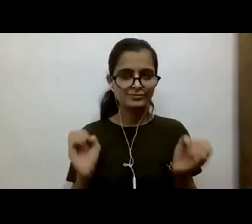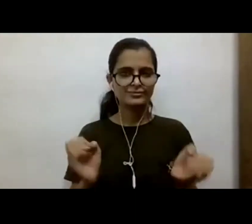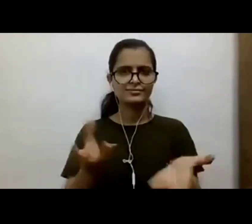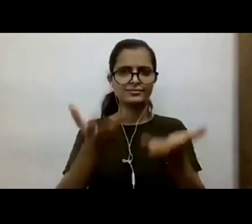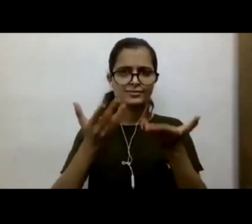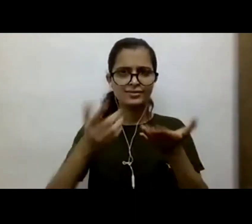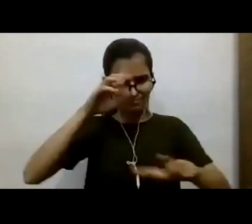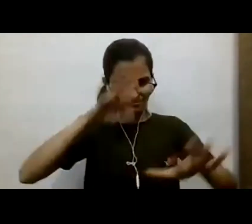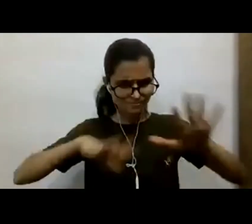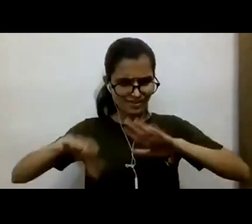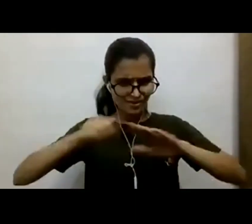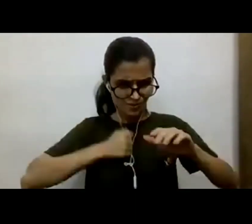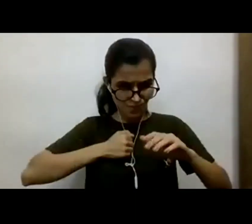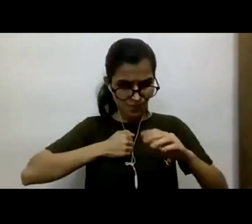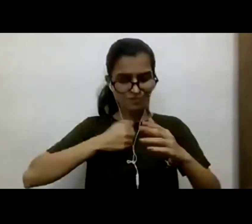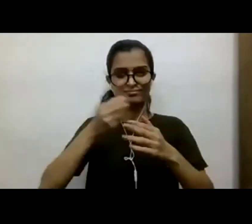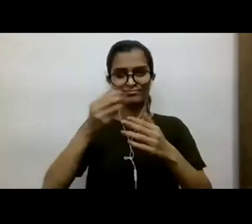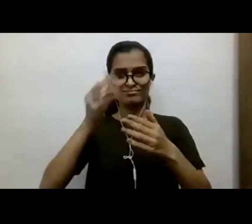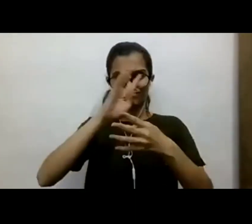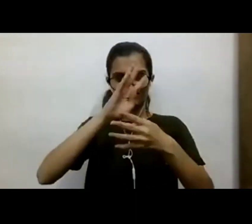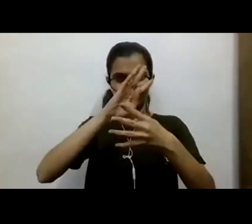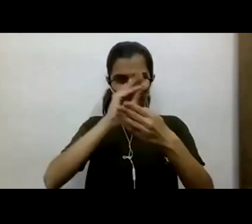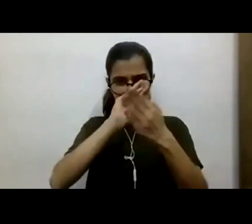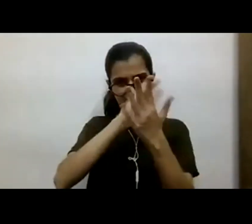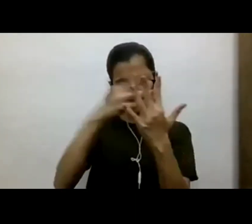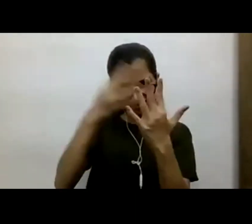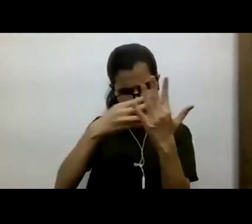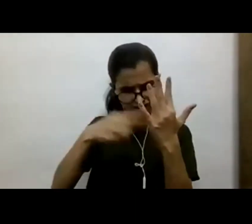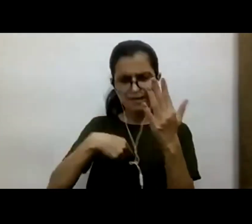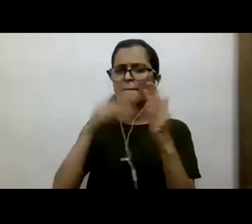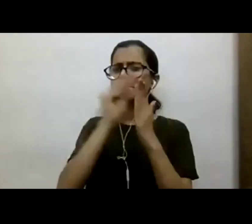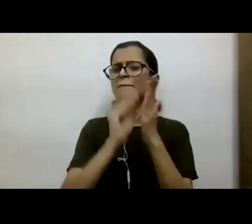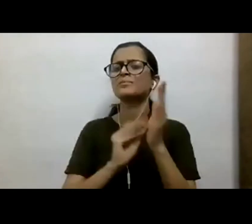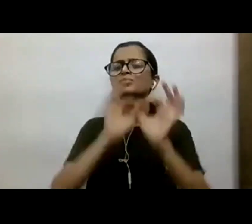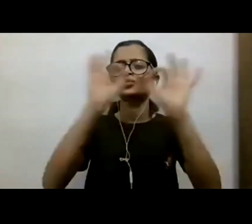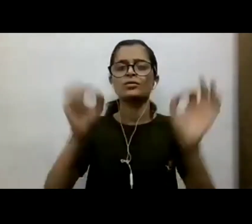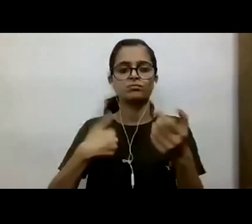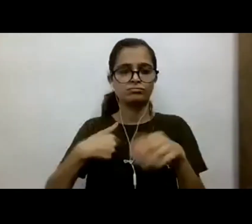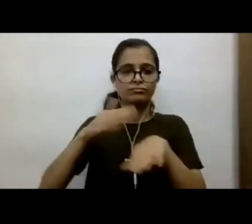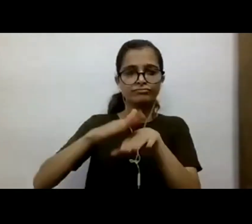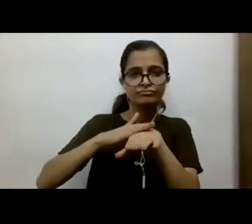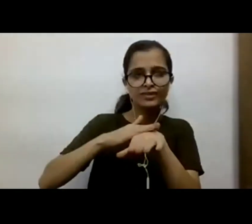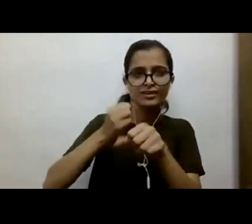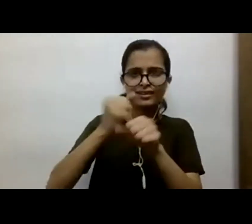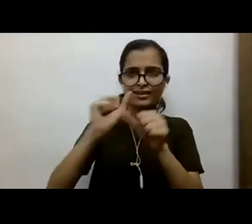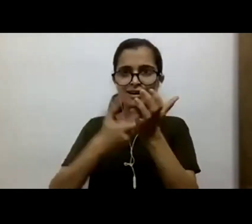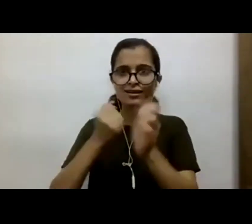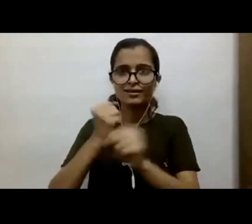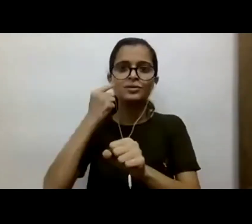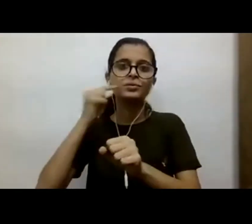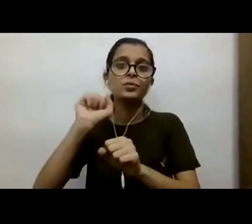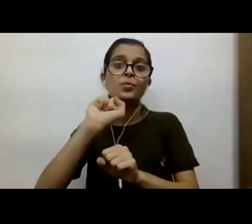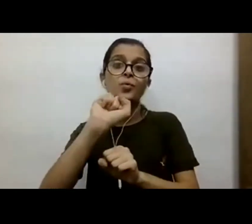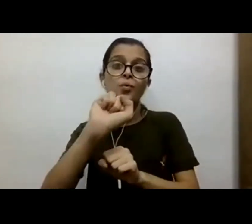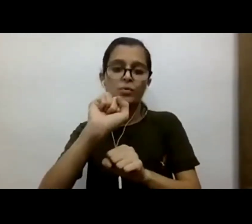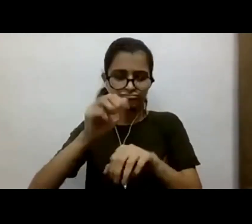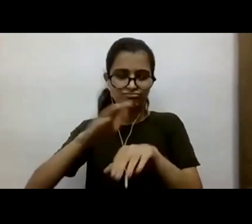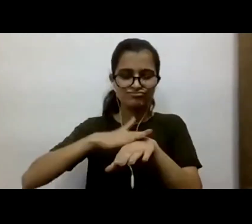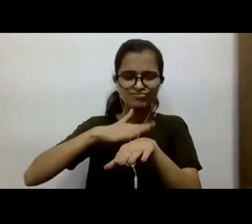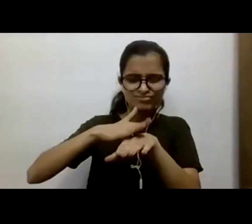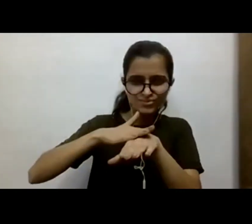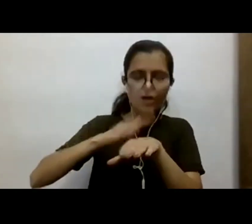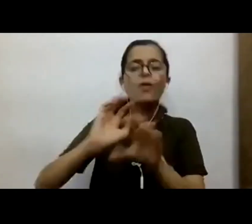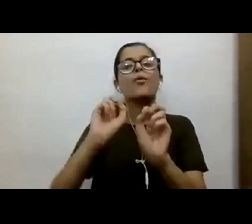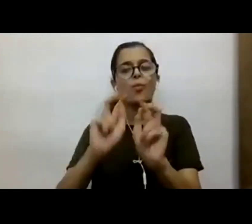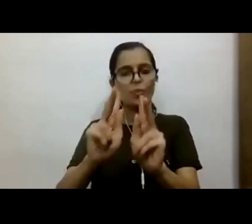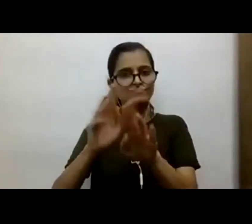this as a part of my script. I talk a little fast, ask me to go slow. If Gargi is having a problem, I shall go a little slow.